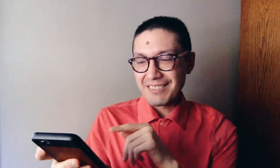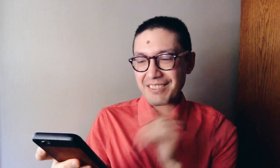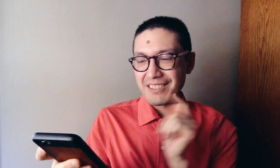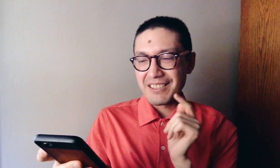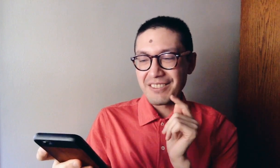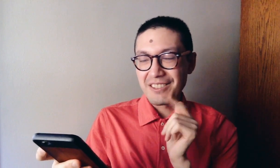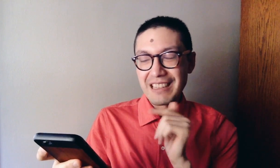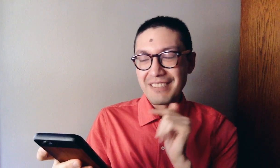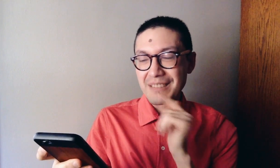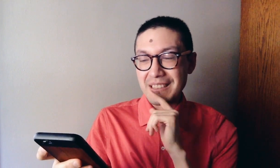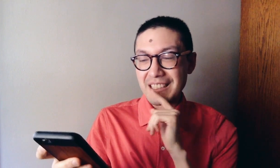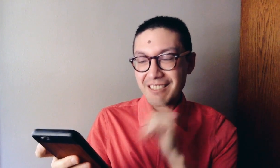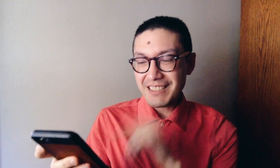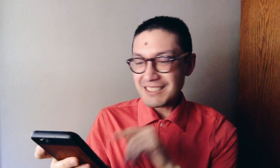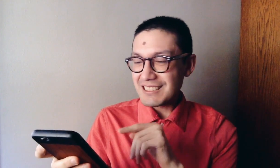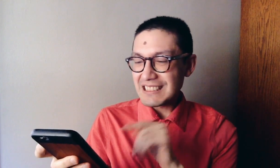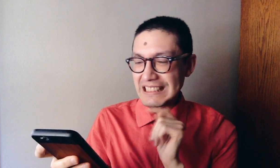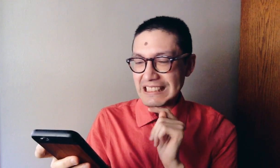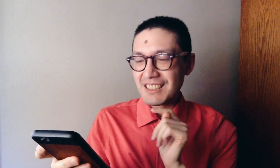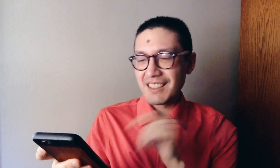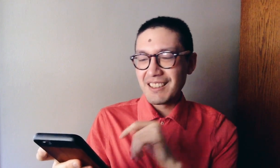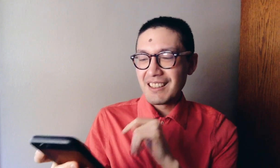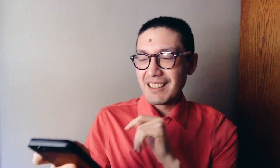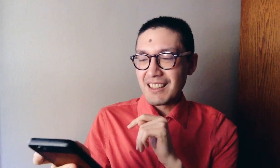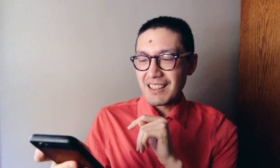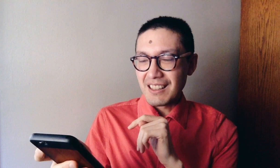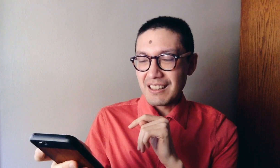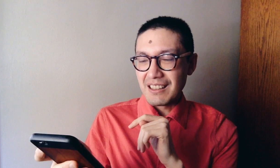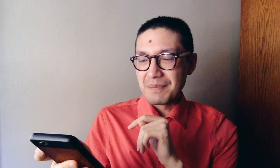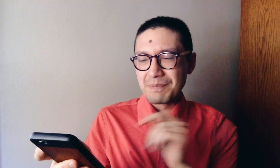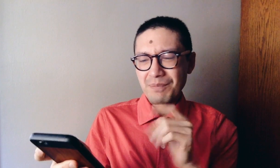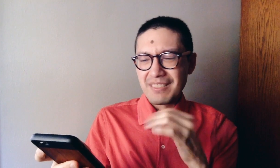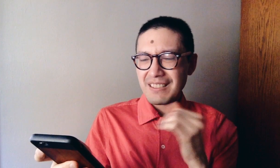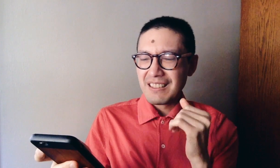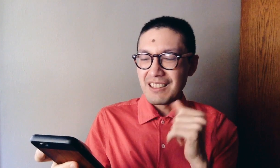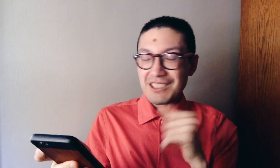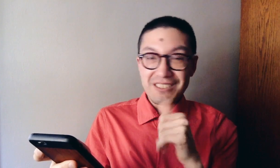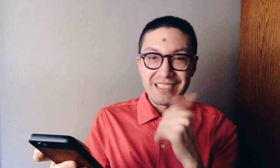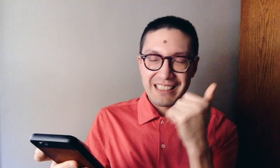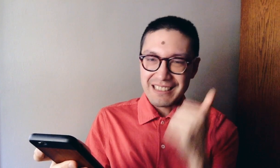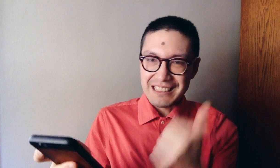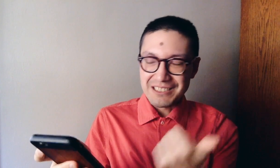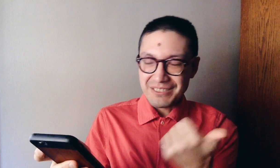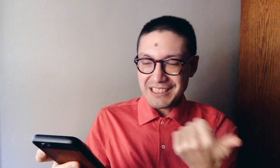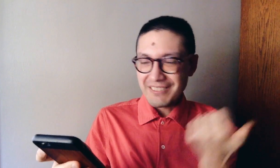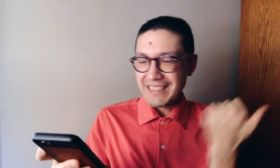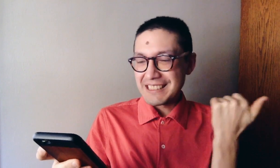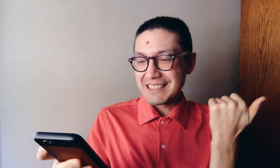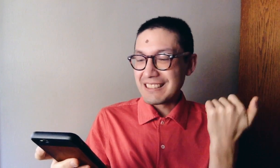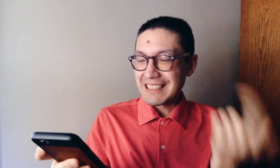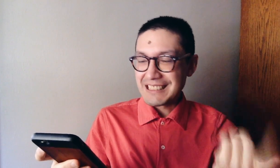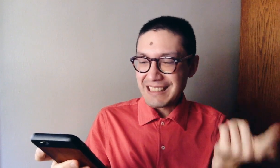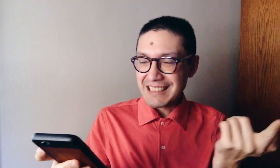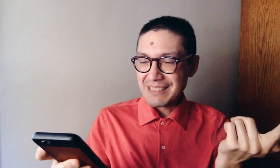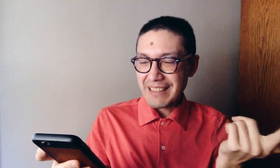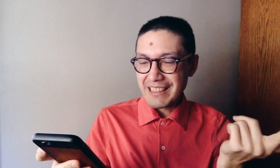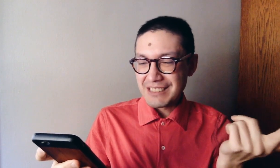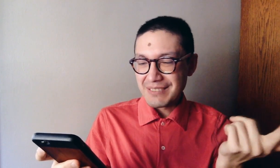photographic materials. Um, also like digital preservation, digital asset management,